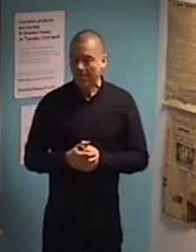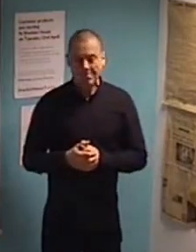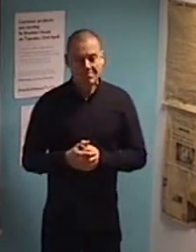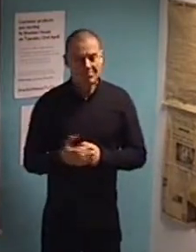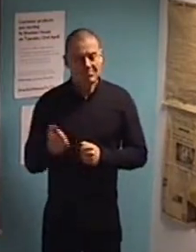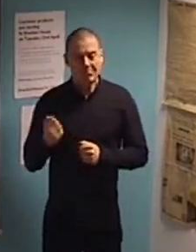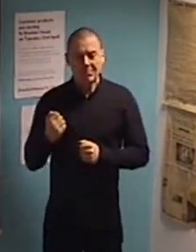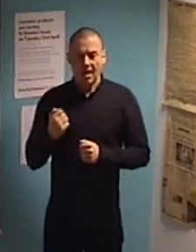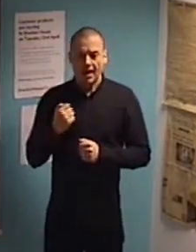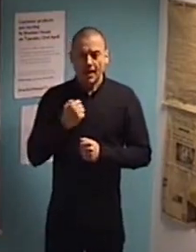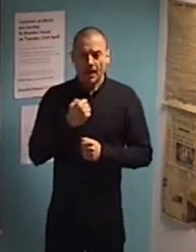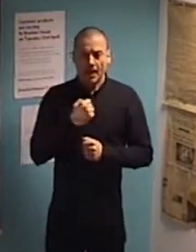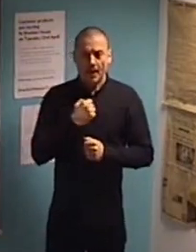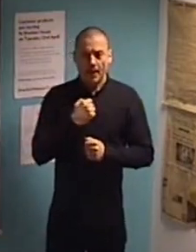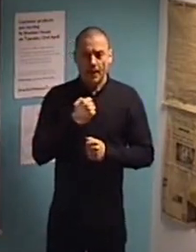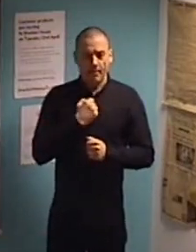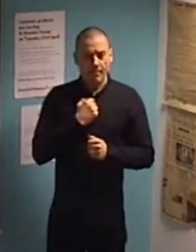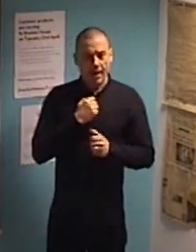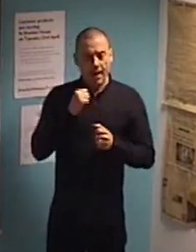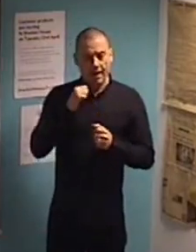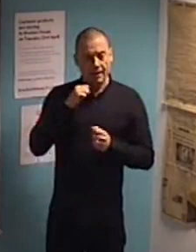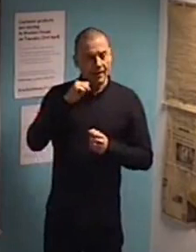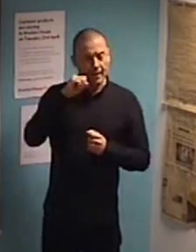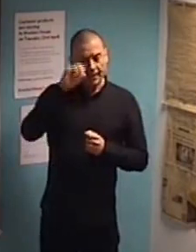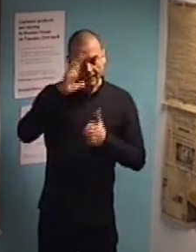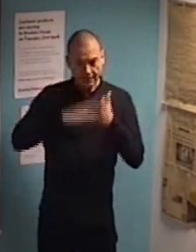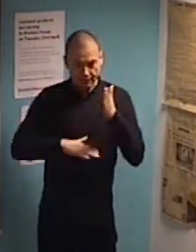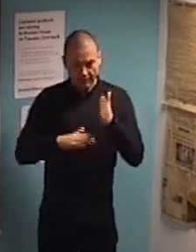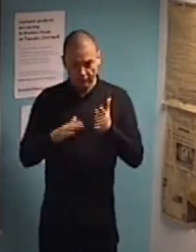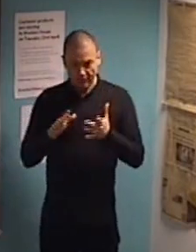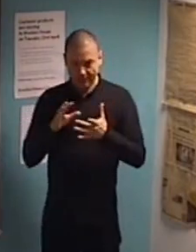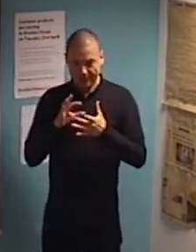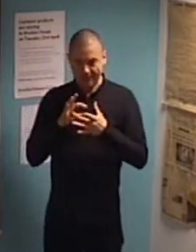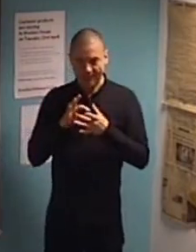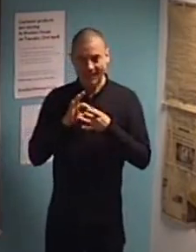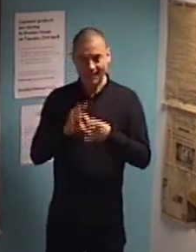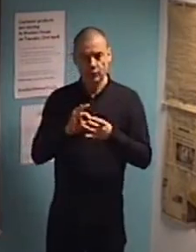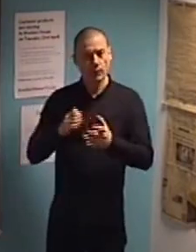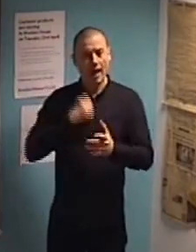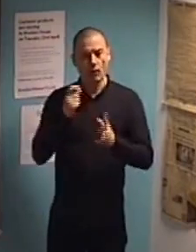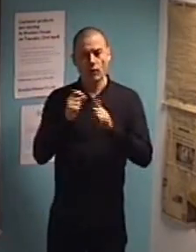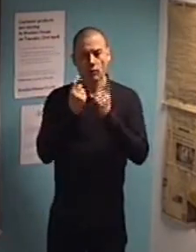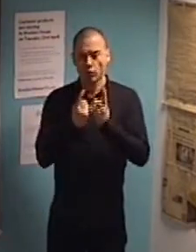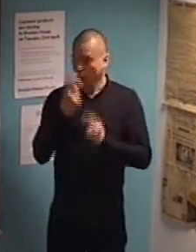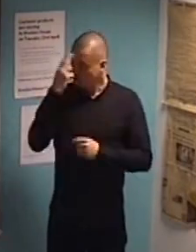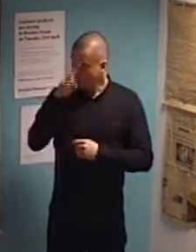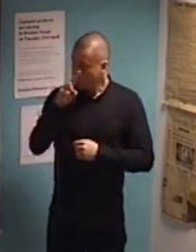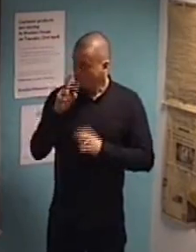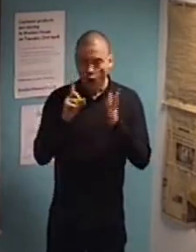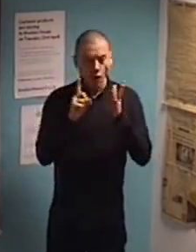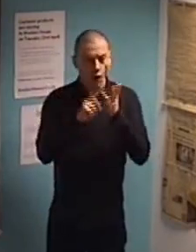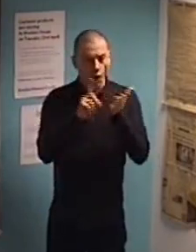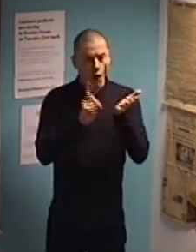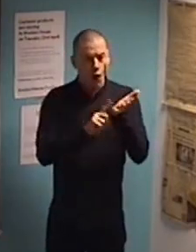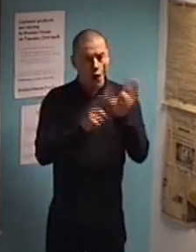experience or sharing is going to be based on the product we've built called OLLI. So it's a personal robot